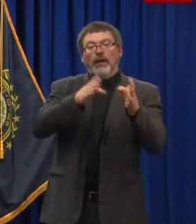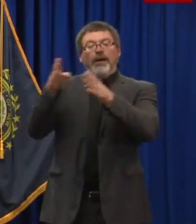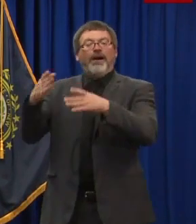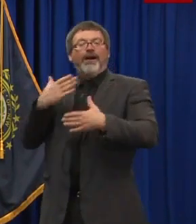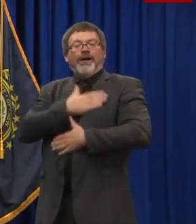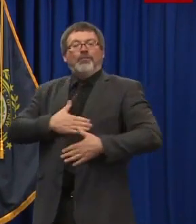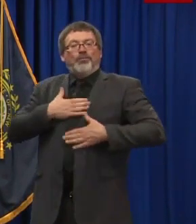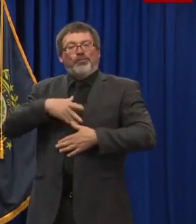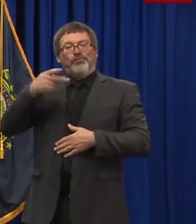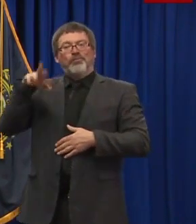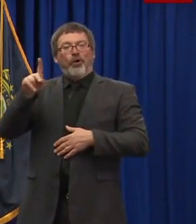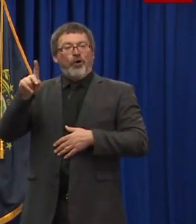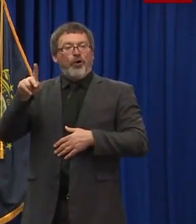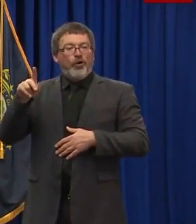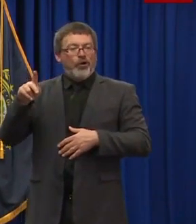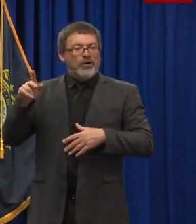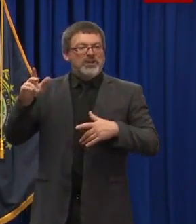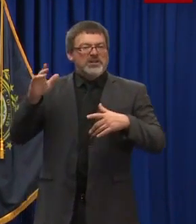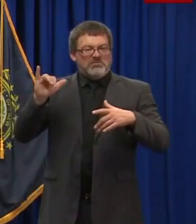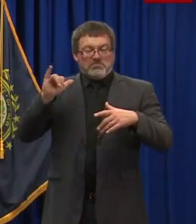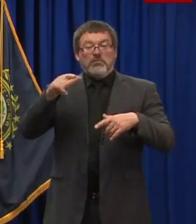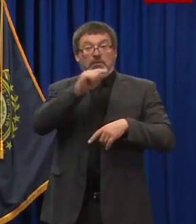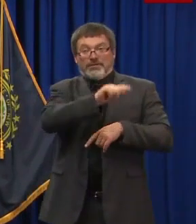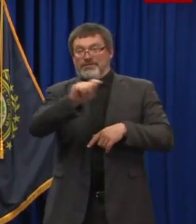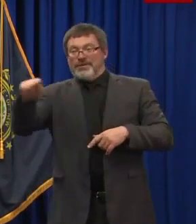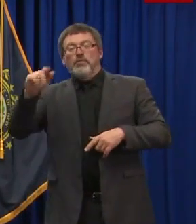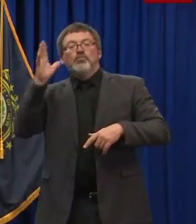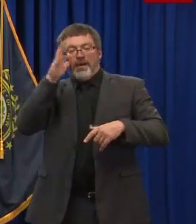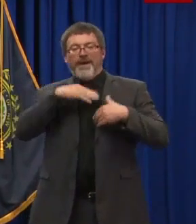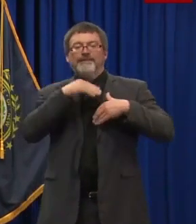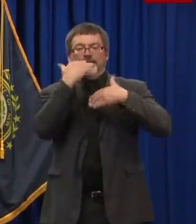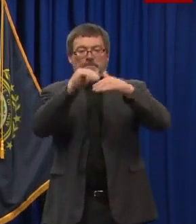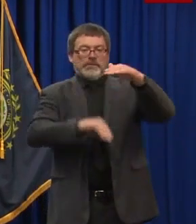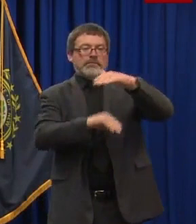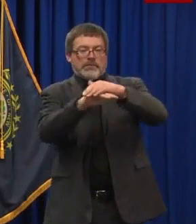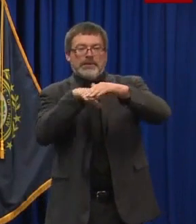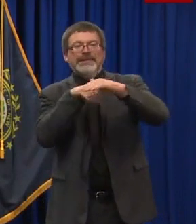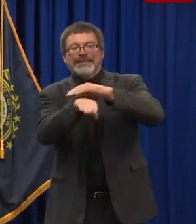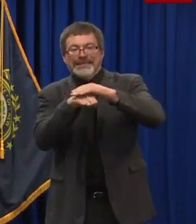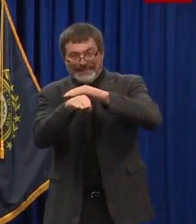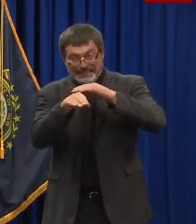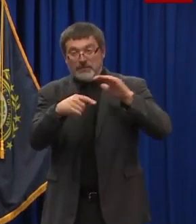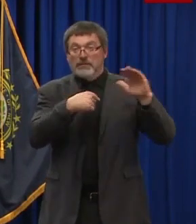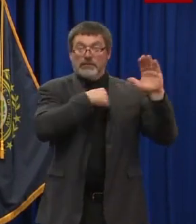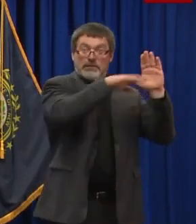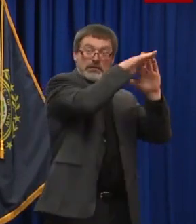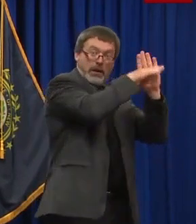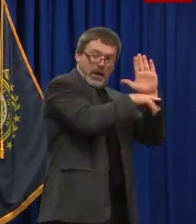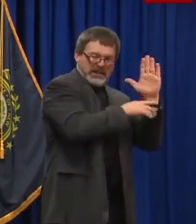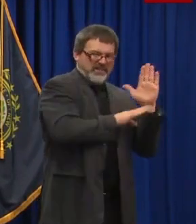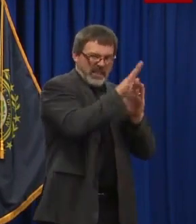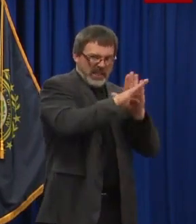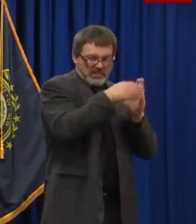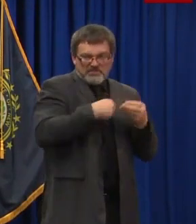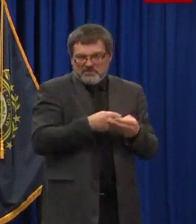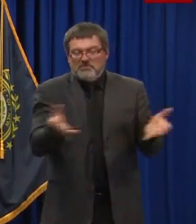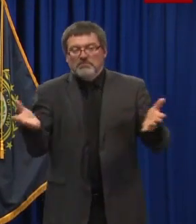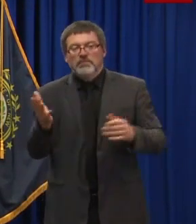limitations and some of the other strengthened guidelines that we continue to work with the stakeholders in finalizing.